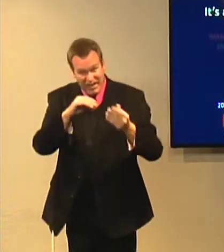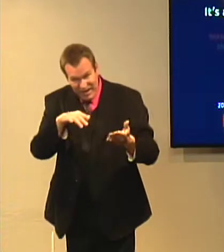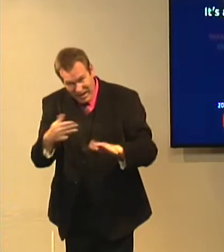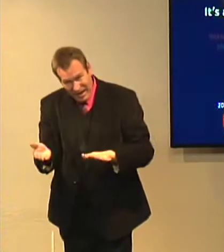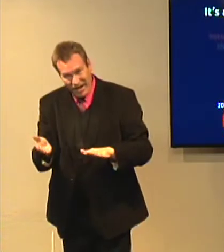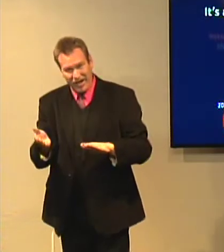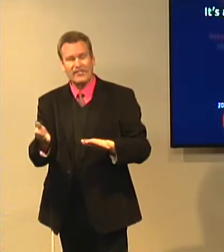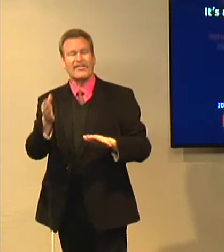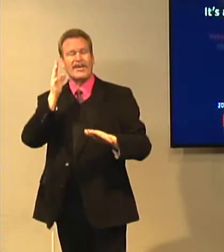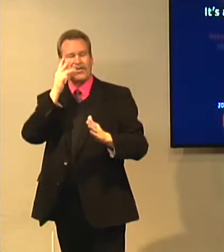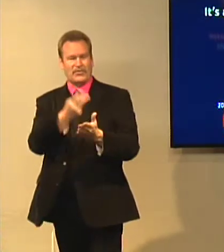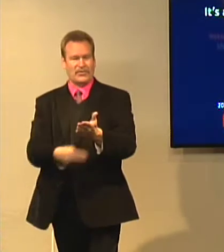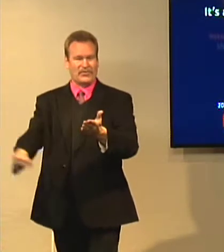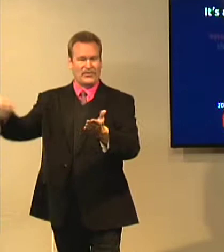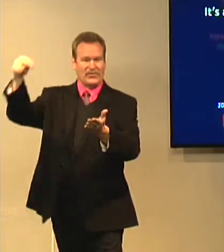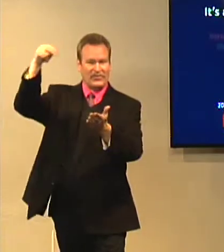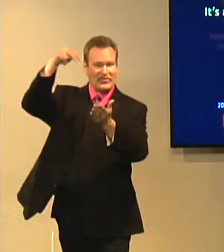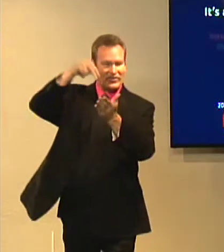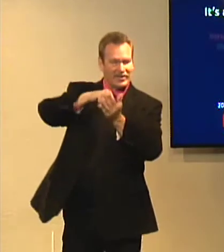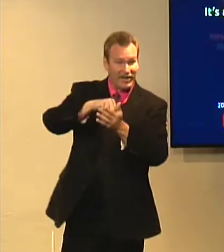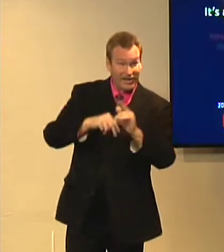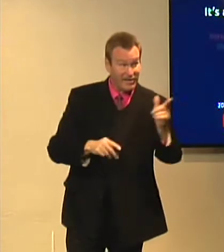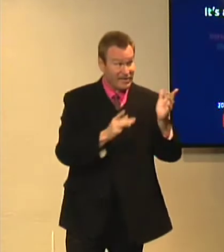He is the firstfruits of all those who have fallen asleep.